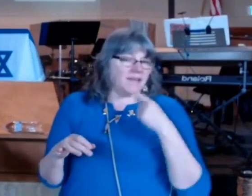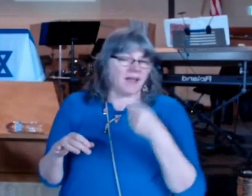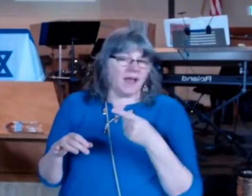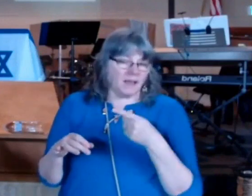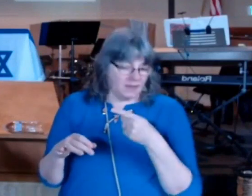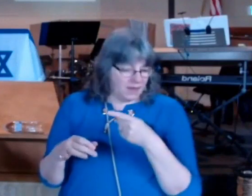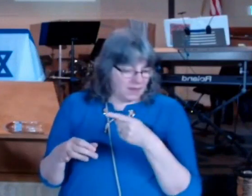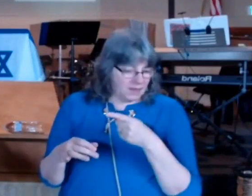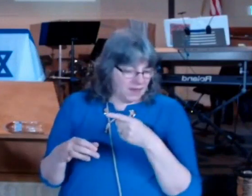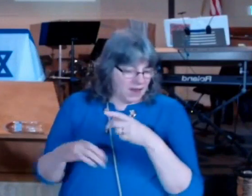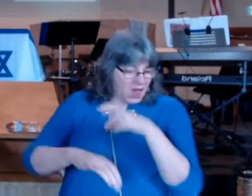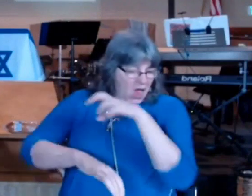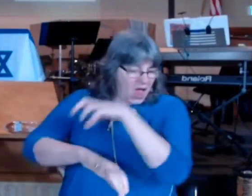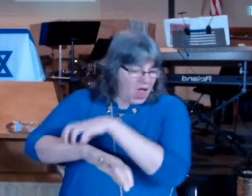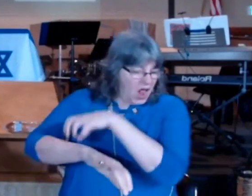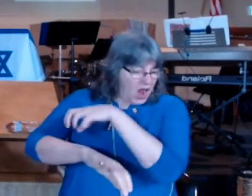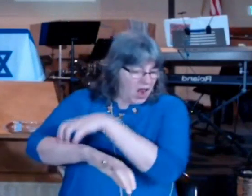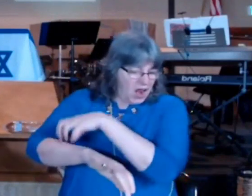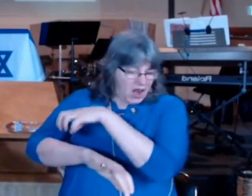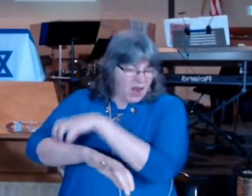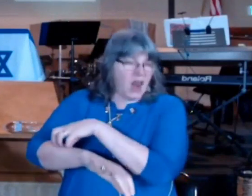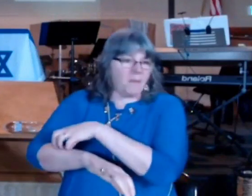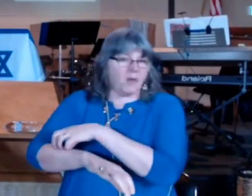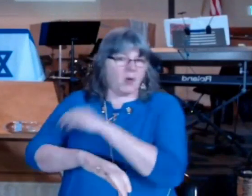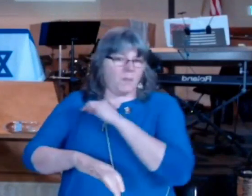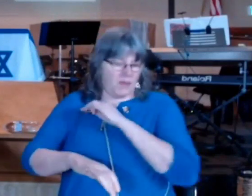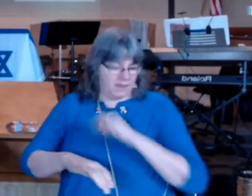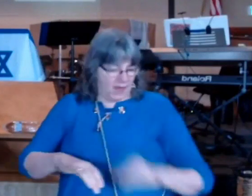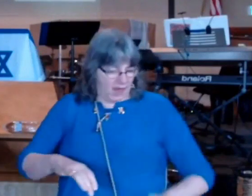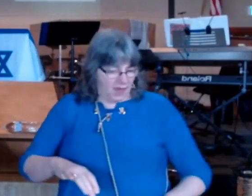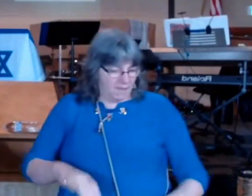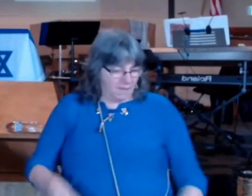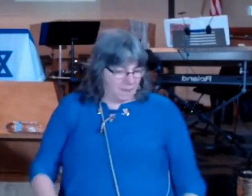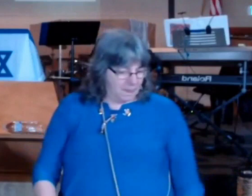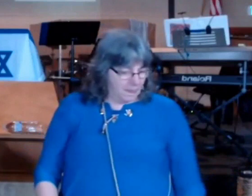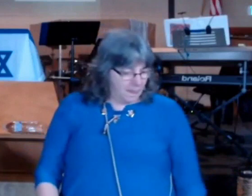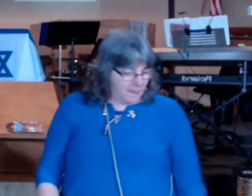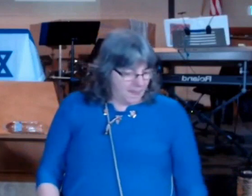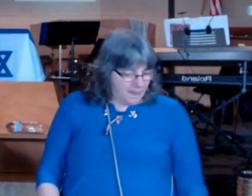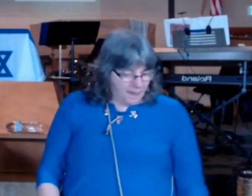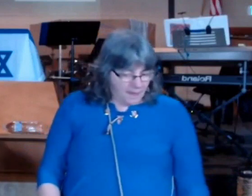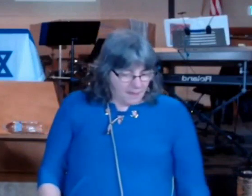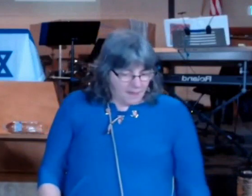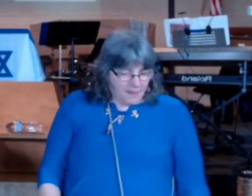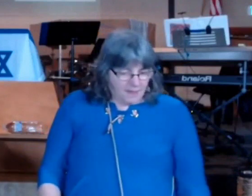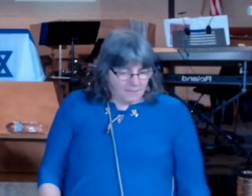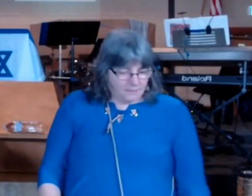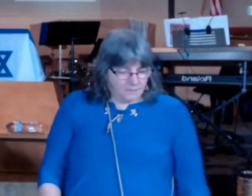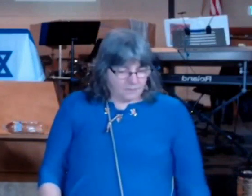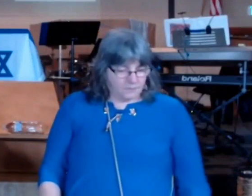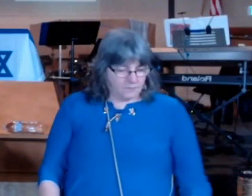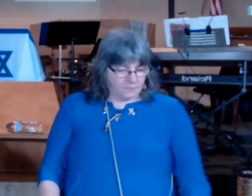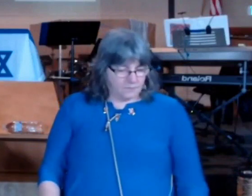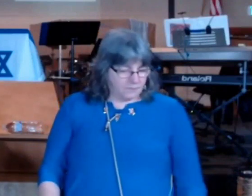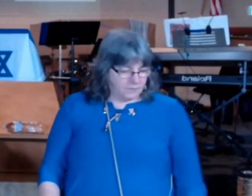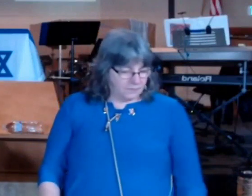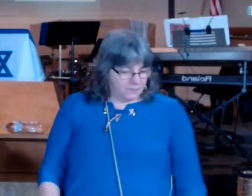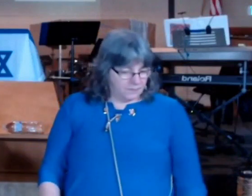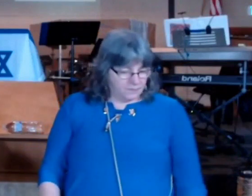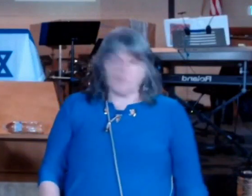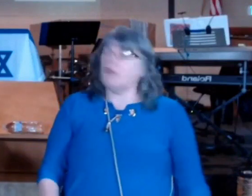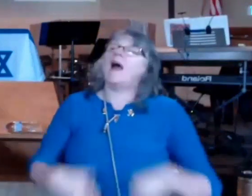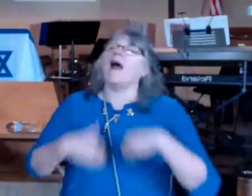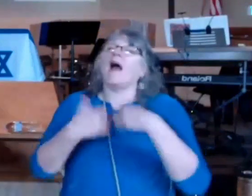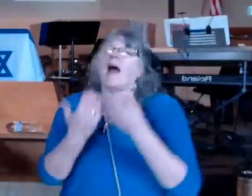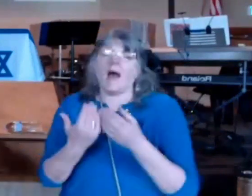as the leper messiah in a story about how the messiah will be found caring